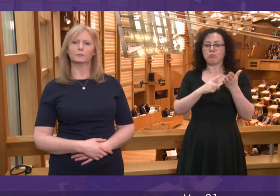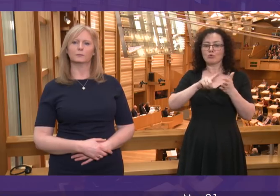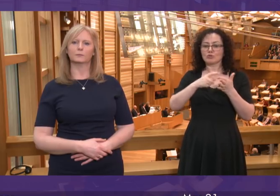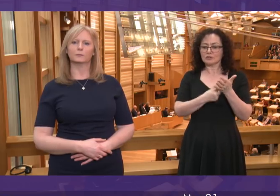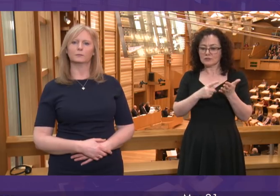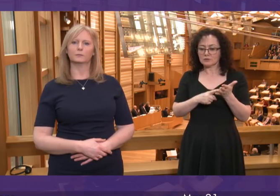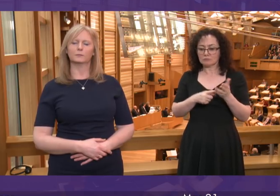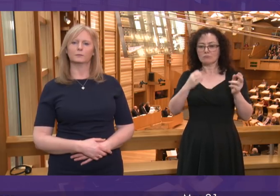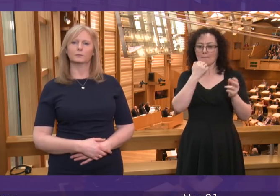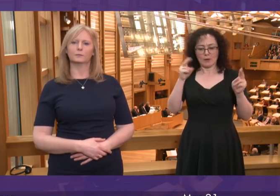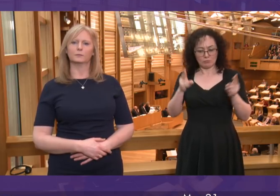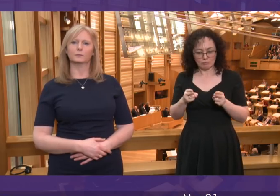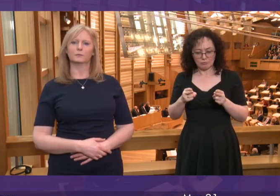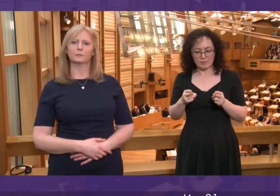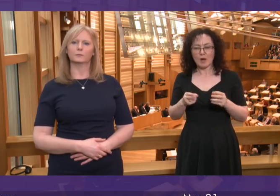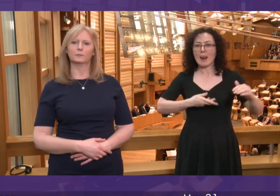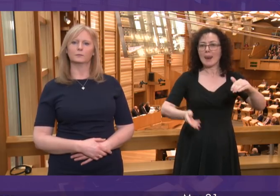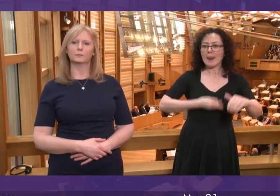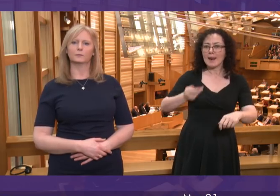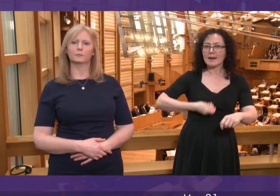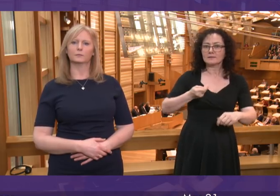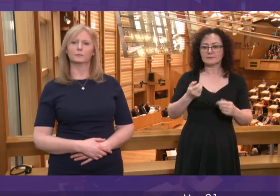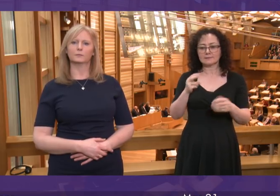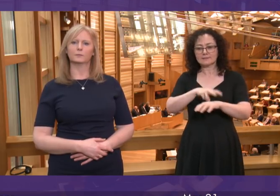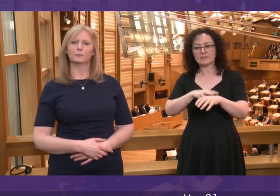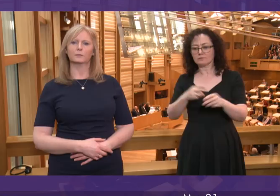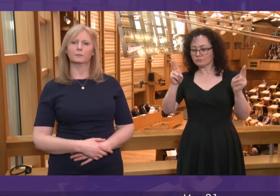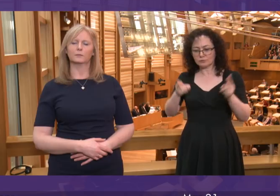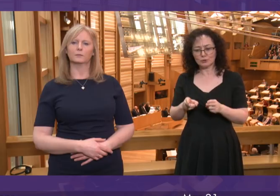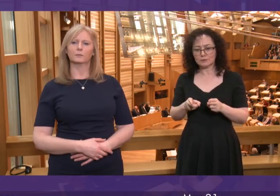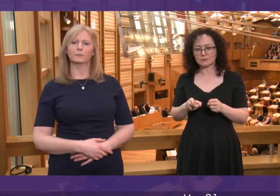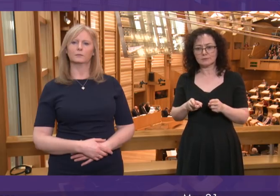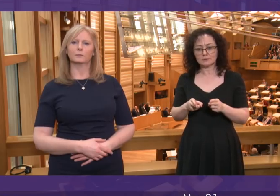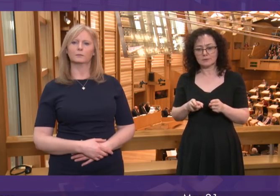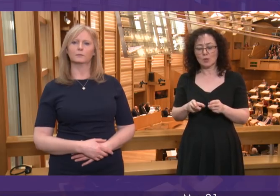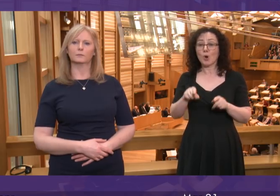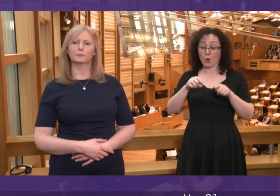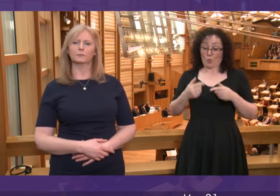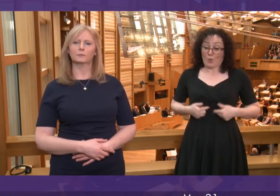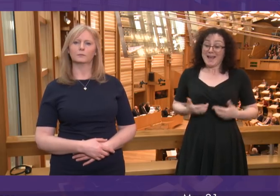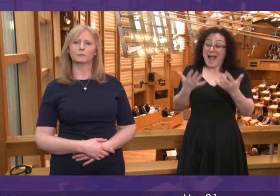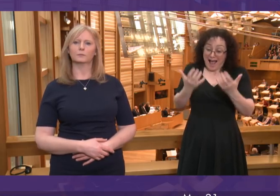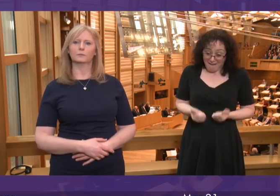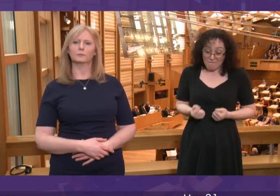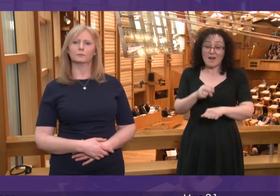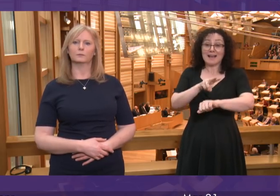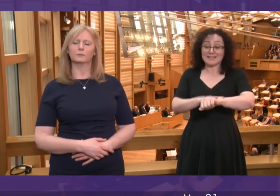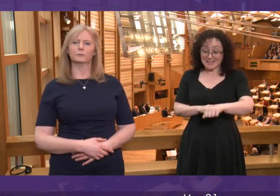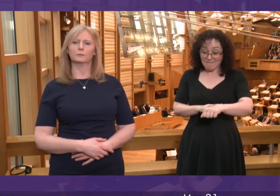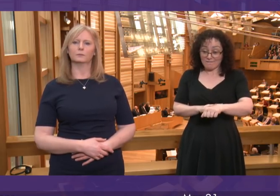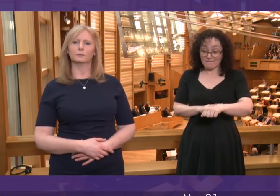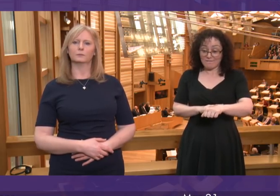laundry and linen staff compared to last year. First Minister, it's clear that we have a staffing crisis in our health service